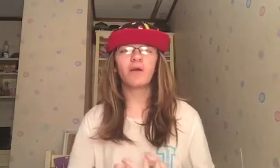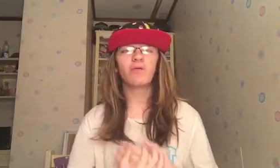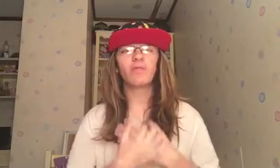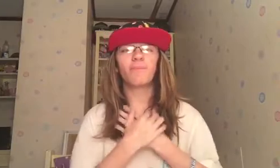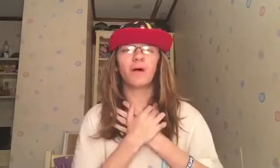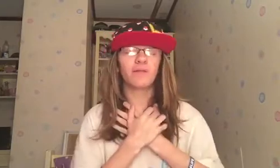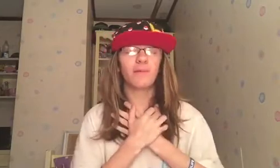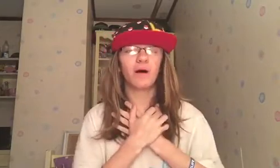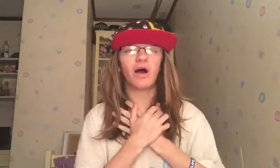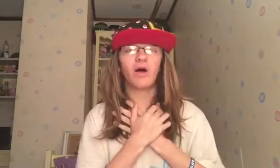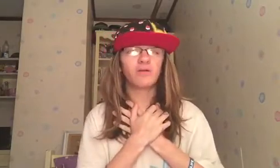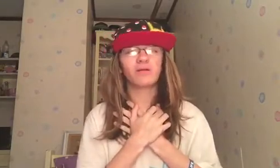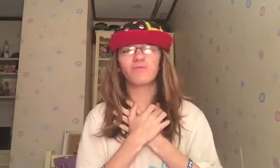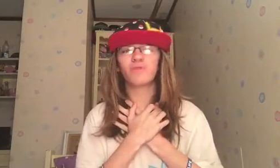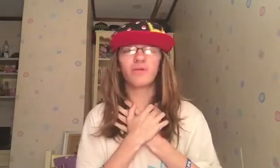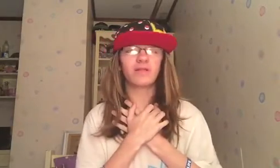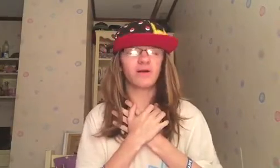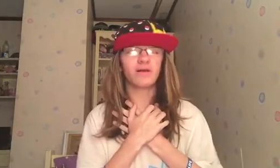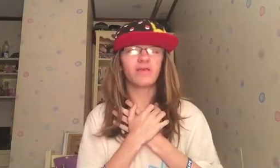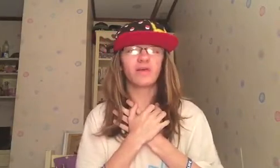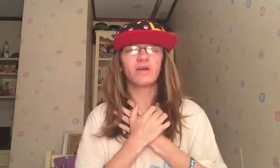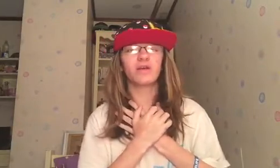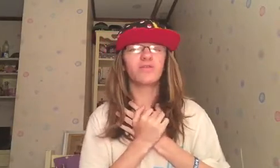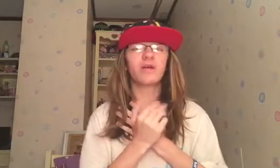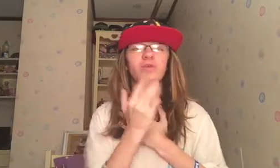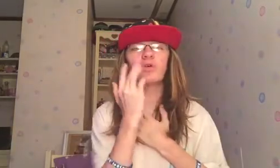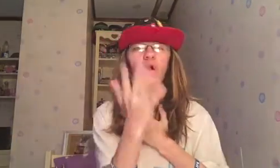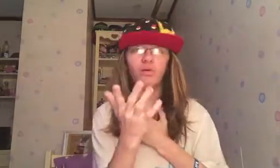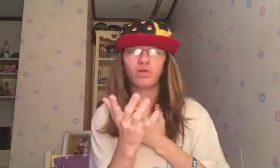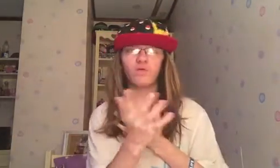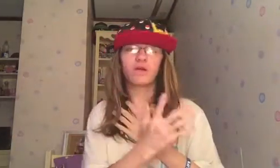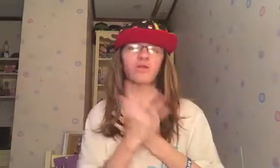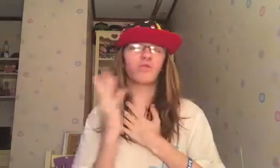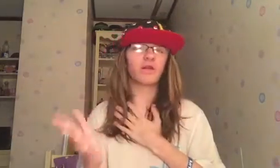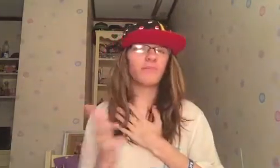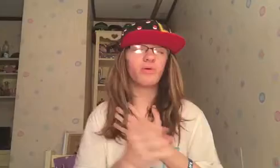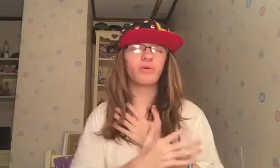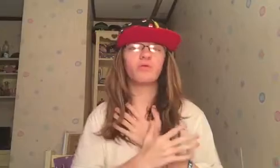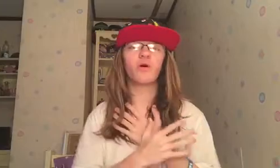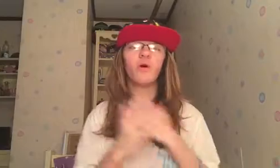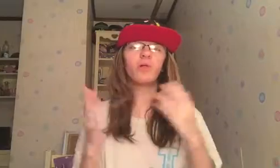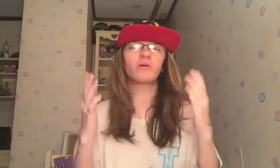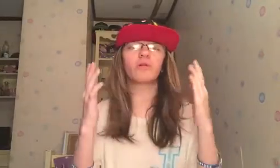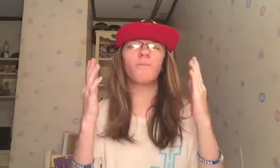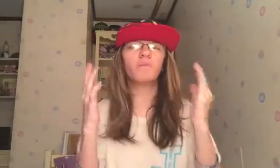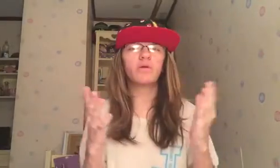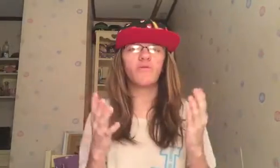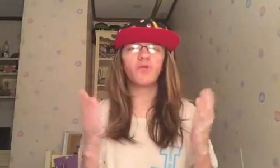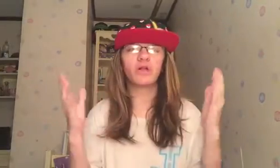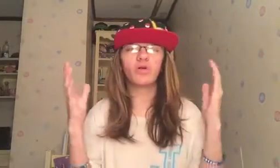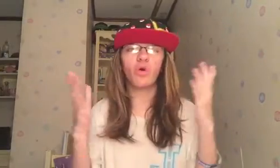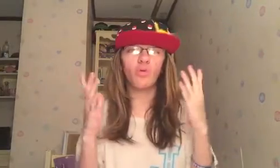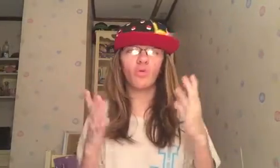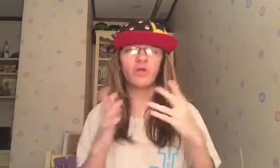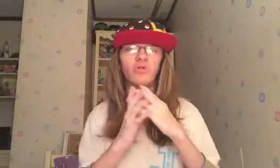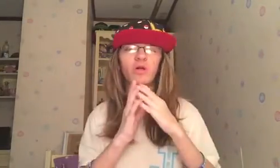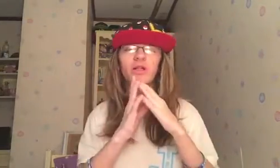down in the bottom of my heart. It really does. You guys are all so incredible. You all are so beautiful in your own way. Don't let